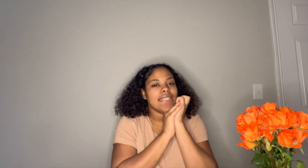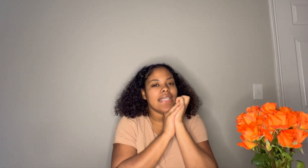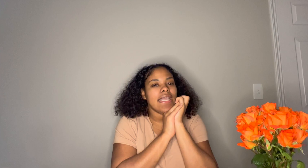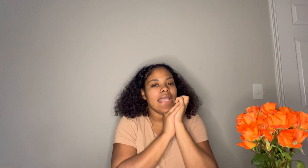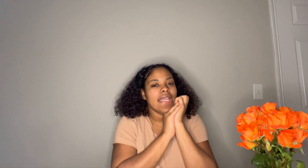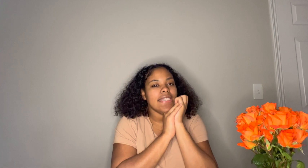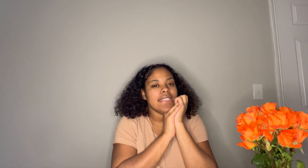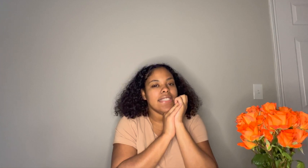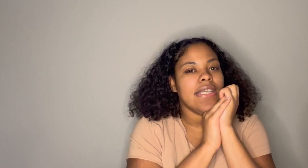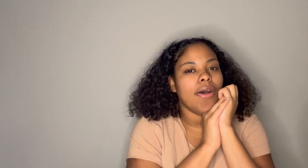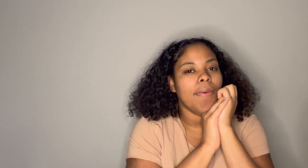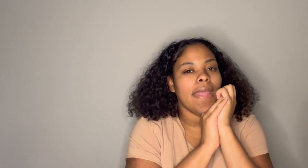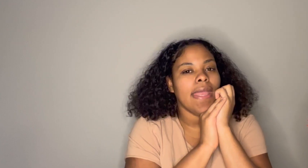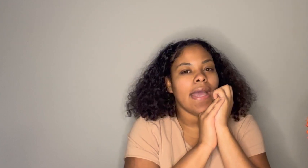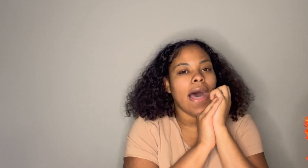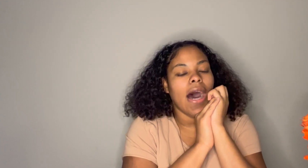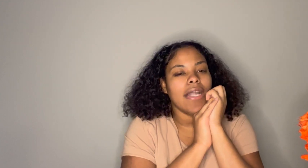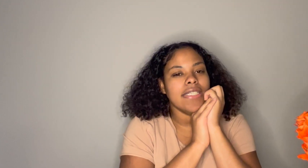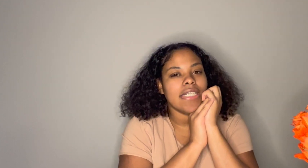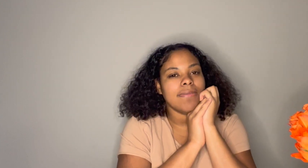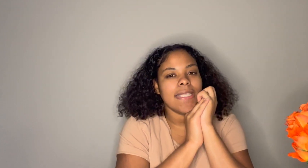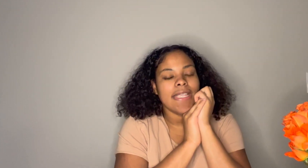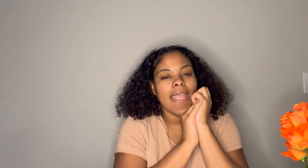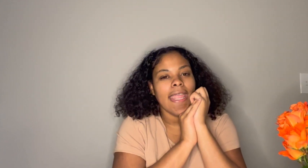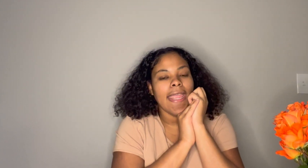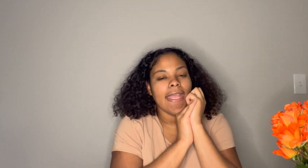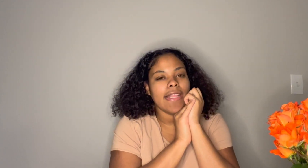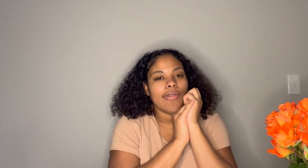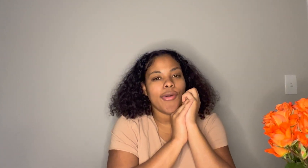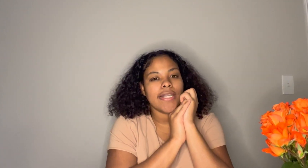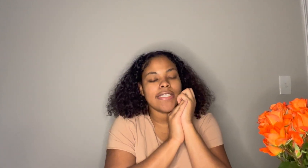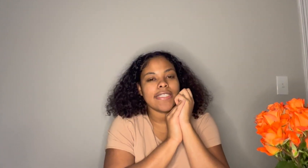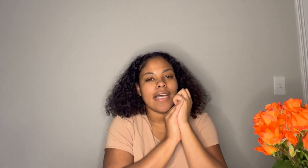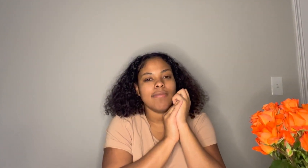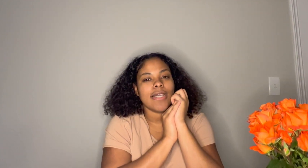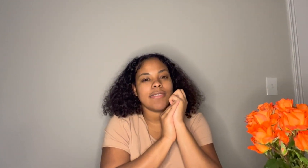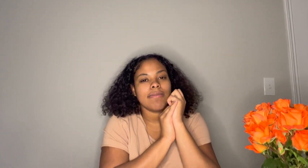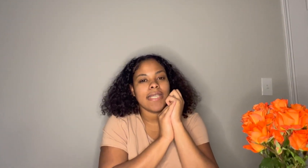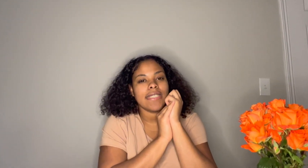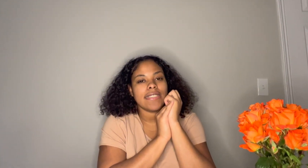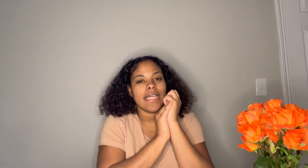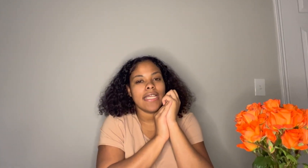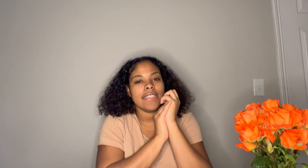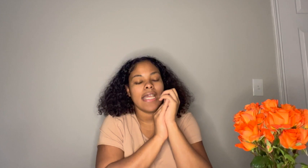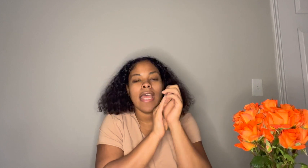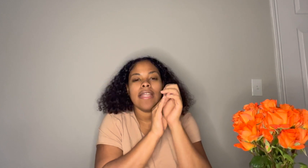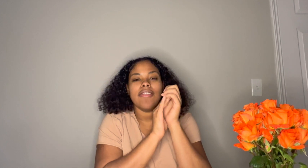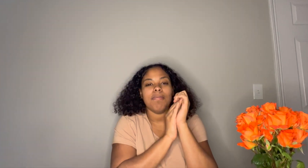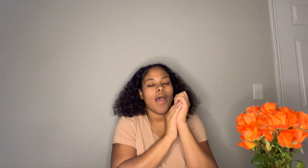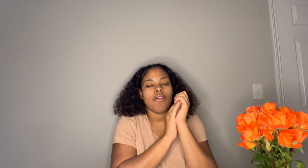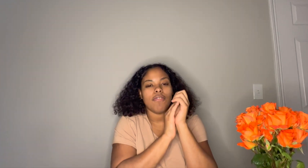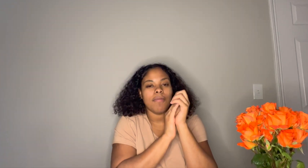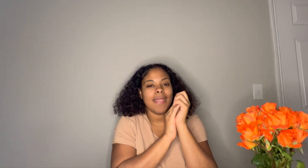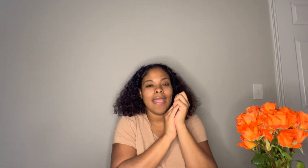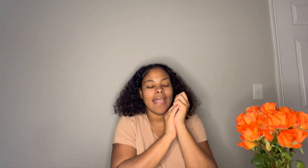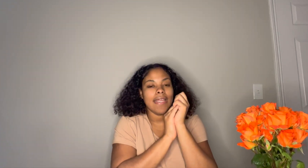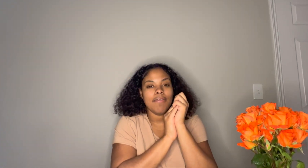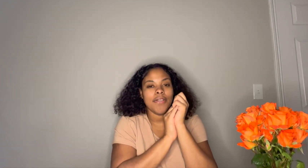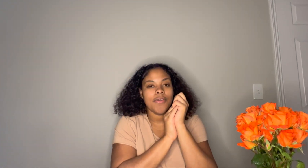is going on judgment day and the Lord just comes up to me and says depart from me I never knew